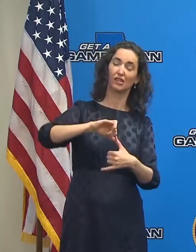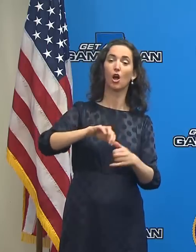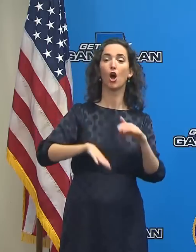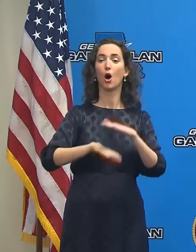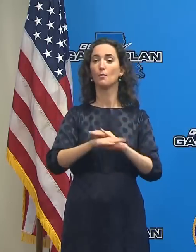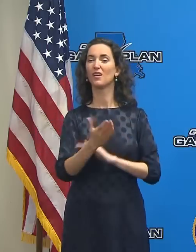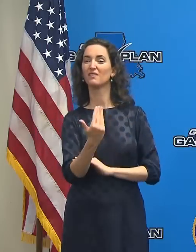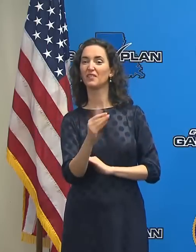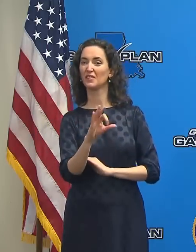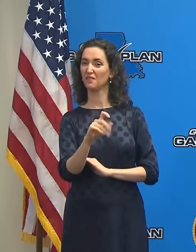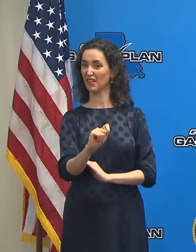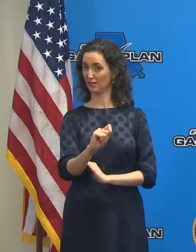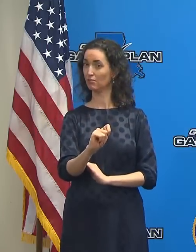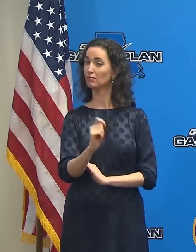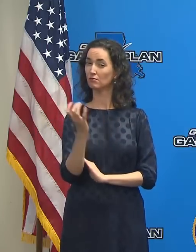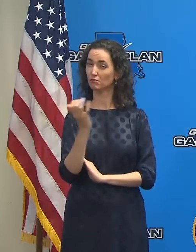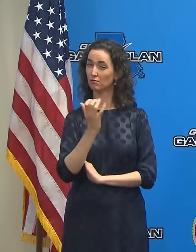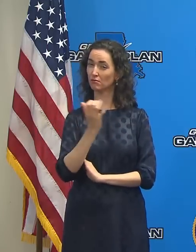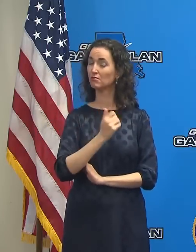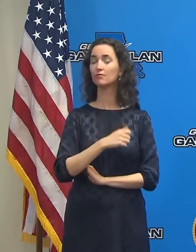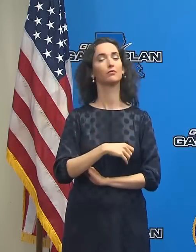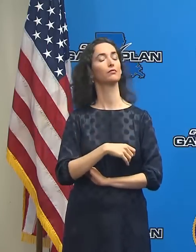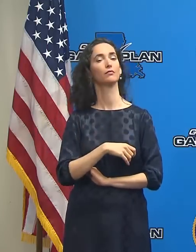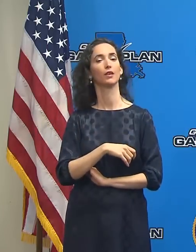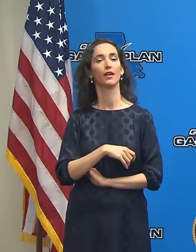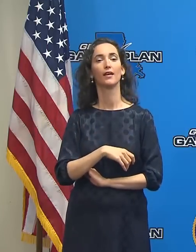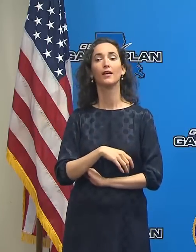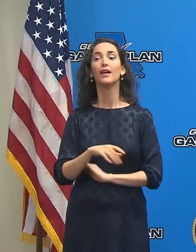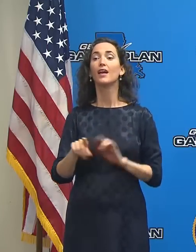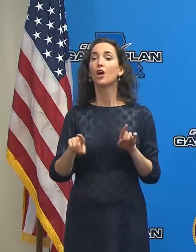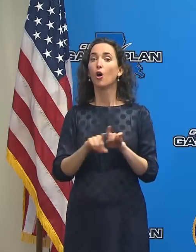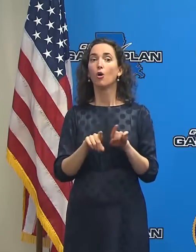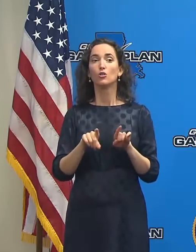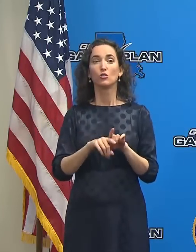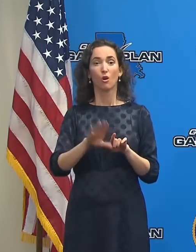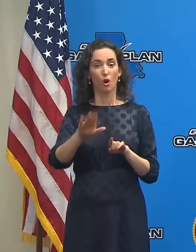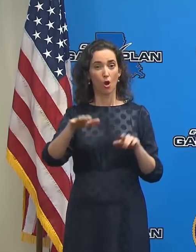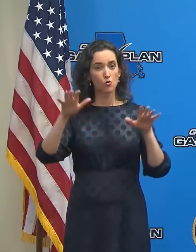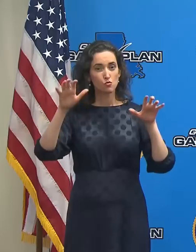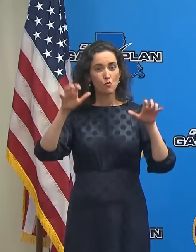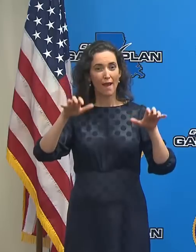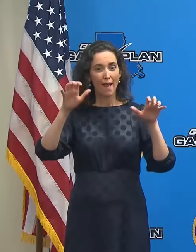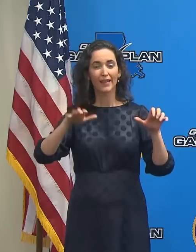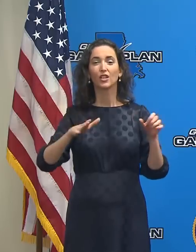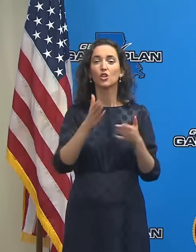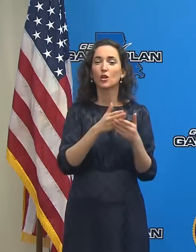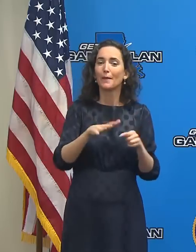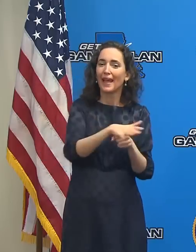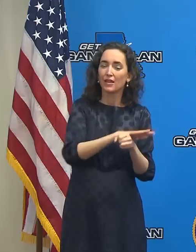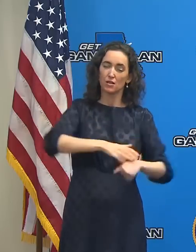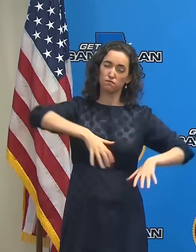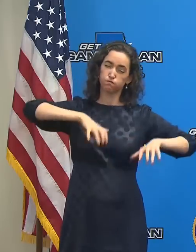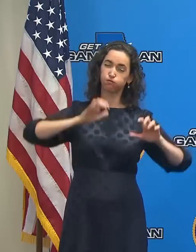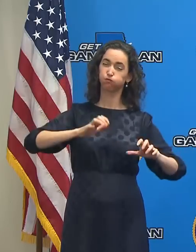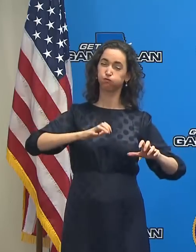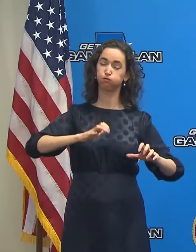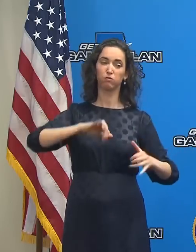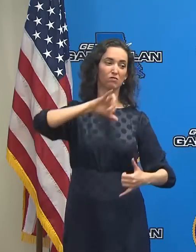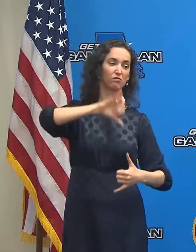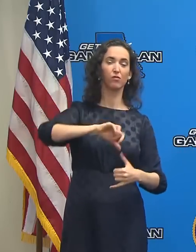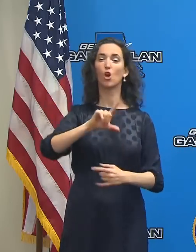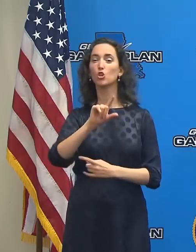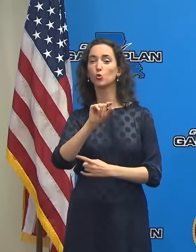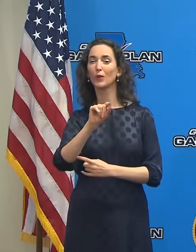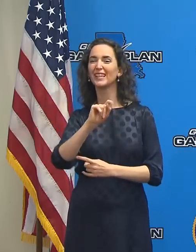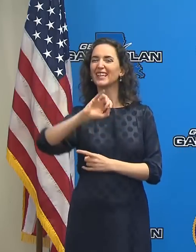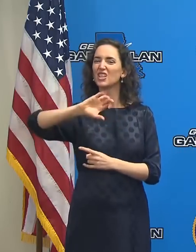so forth. Uh, and also when you start talking about rain that in localized areas could approach 20 inches. I